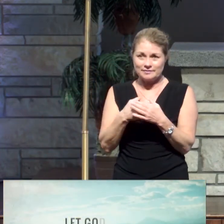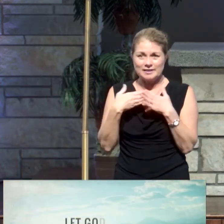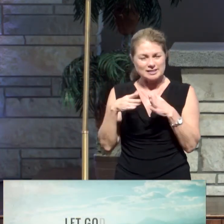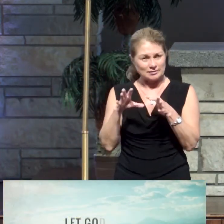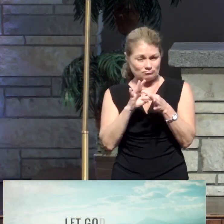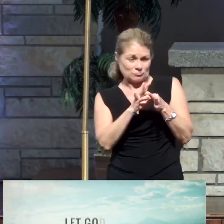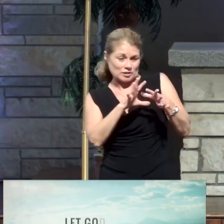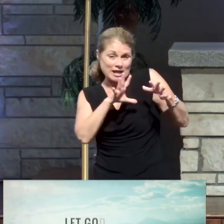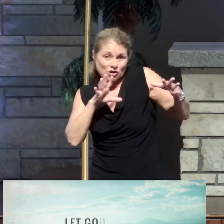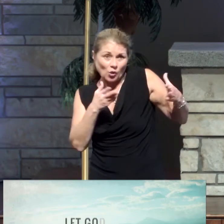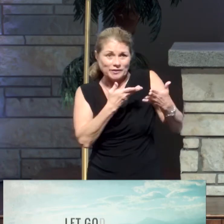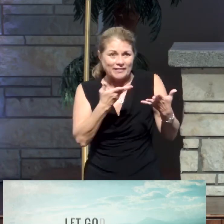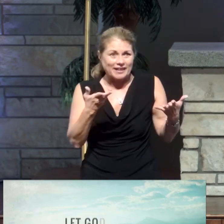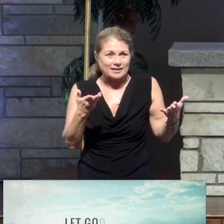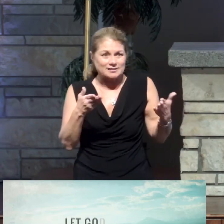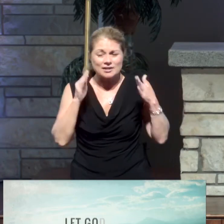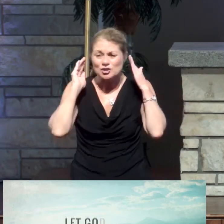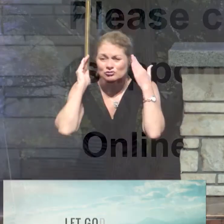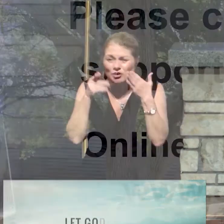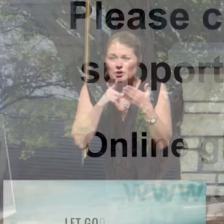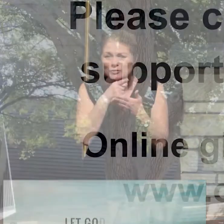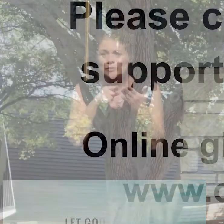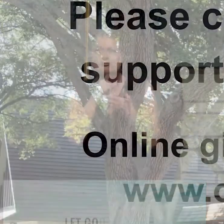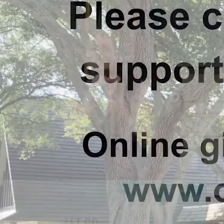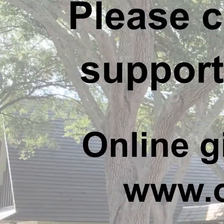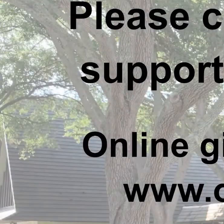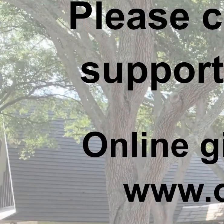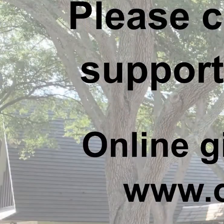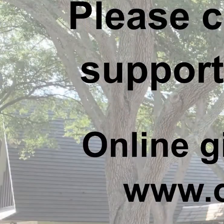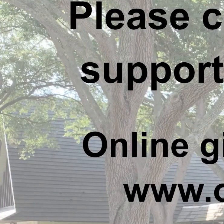let go of the stuff and focus on what really matters.